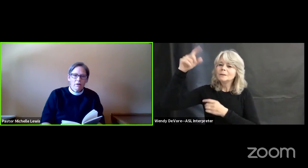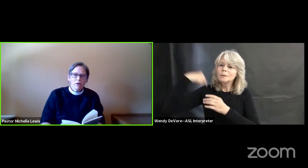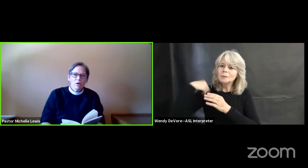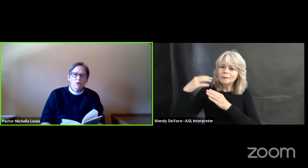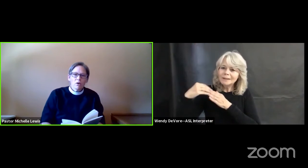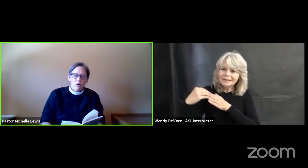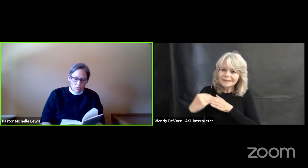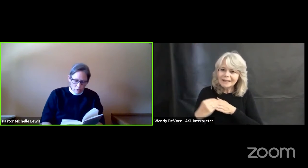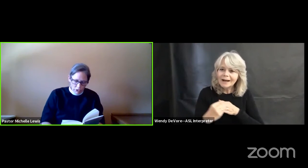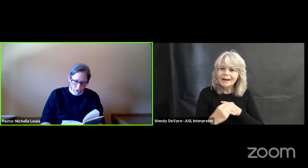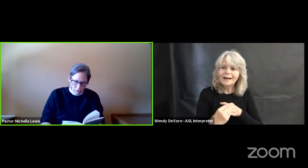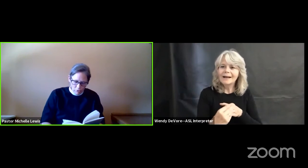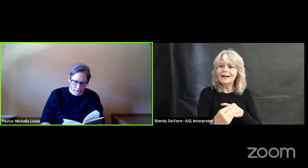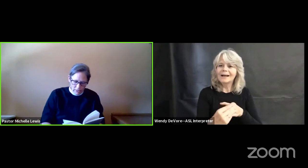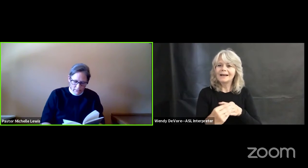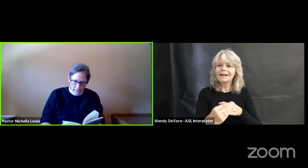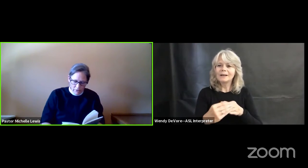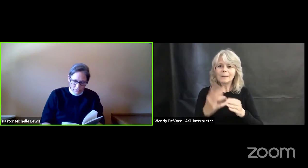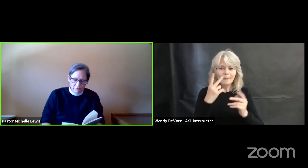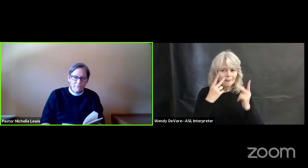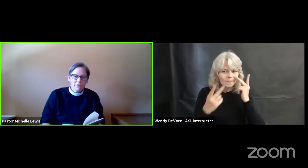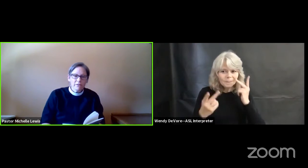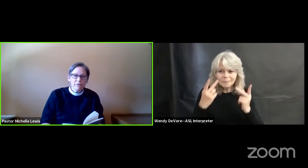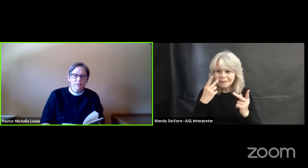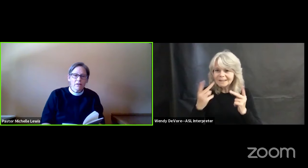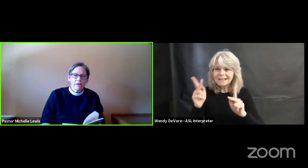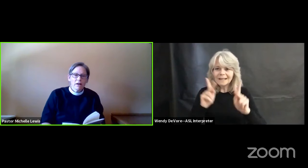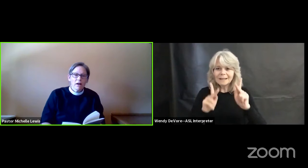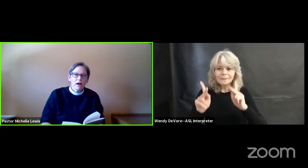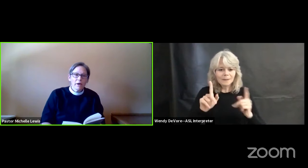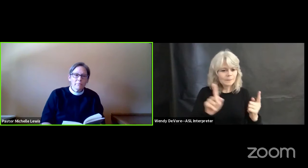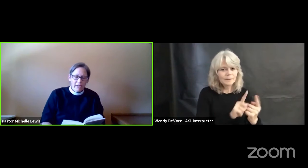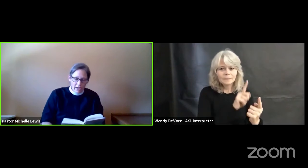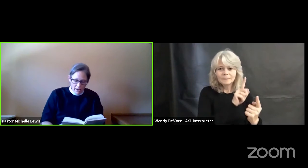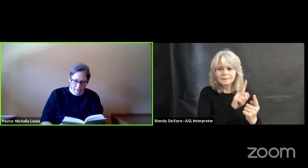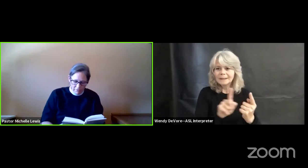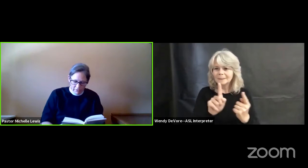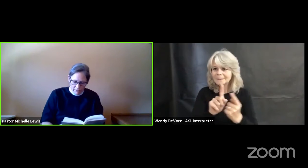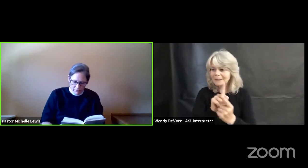who shows us how to feel on behalf of another